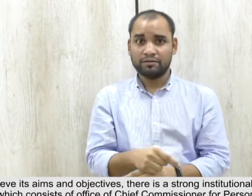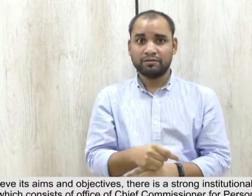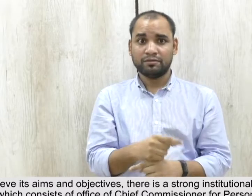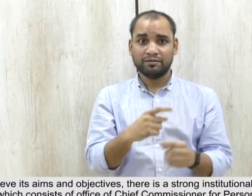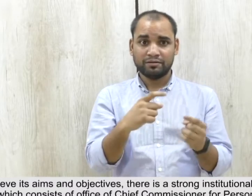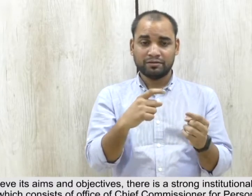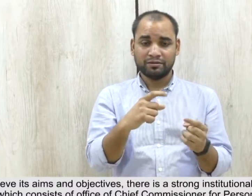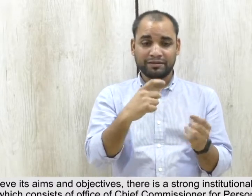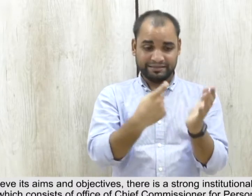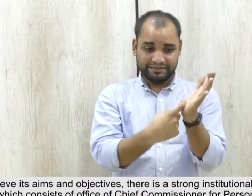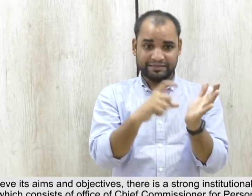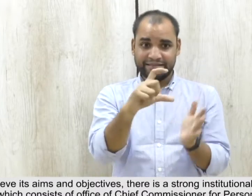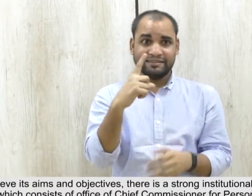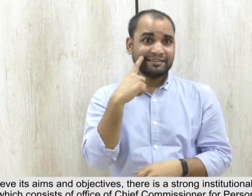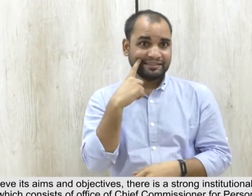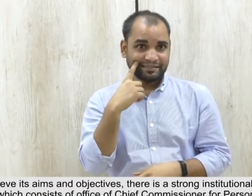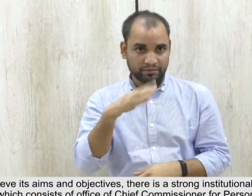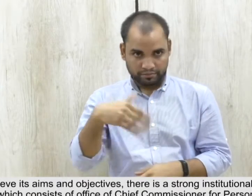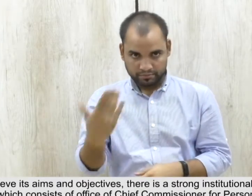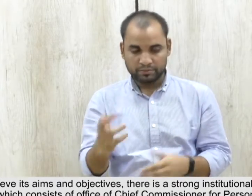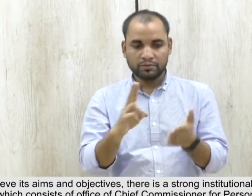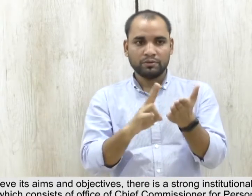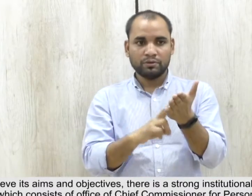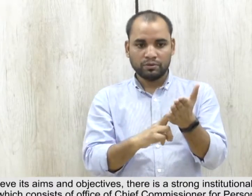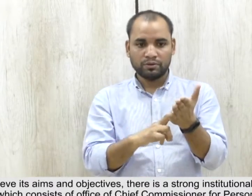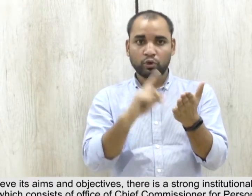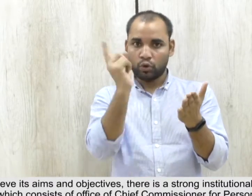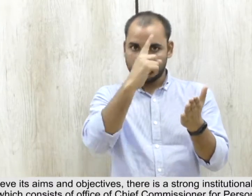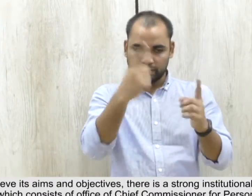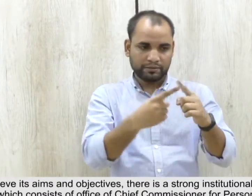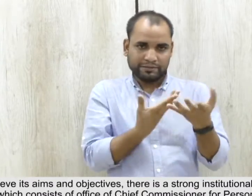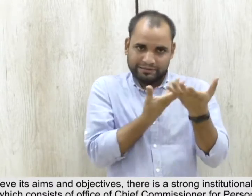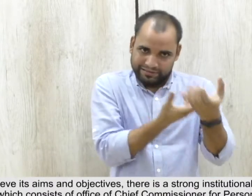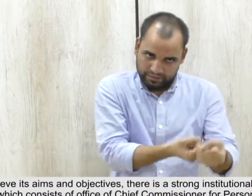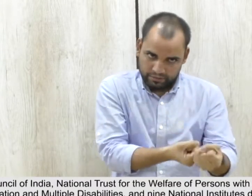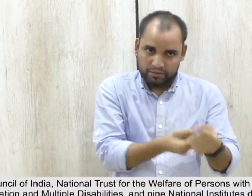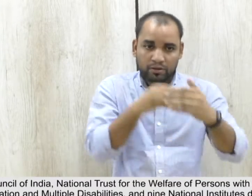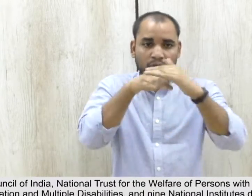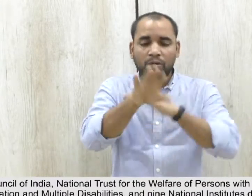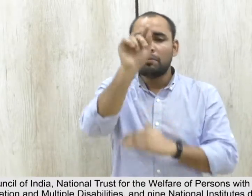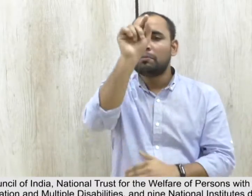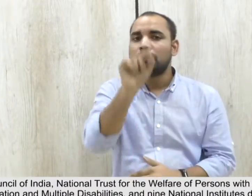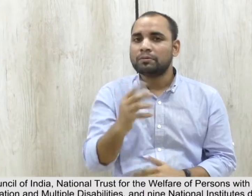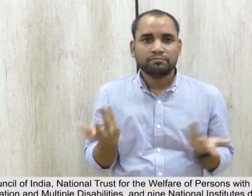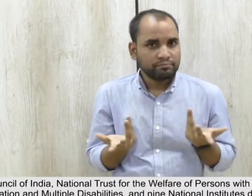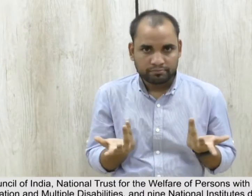Office of Chief Commissioner for Persons with Disabilities 2.15 Rehabilitation Council of India